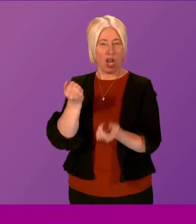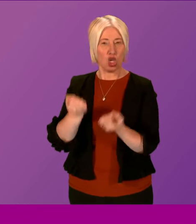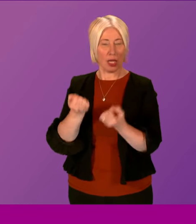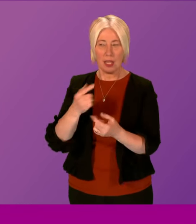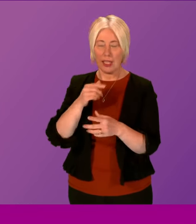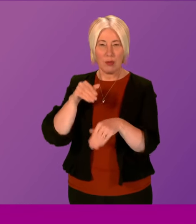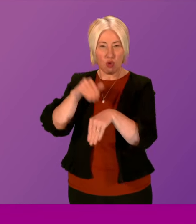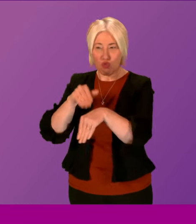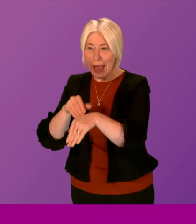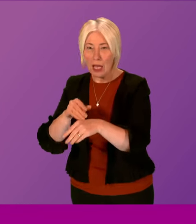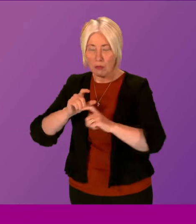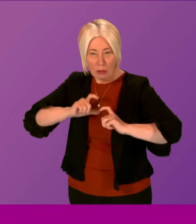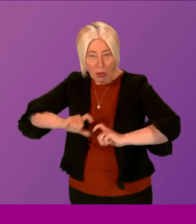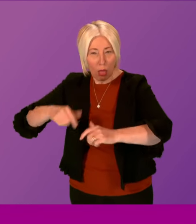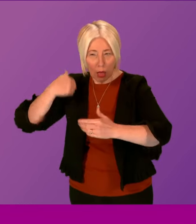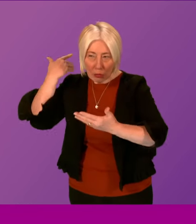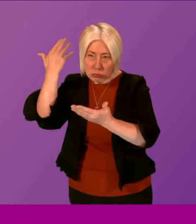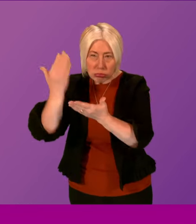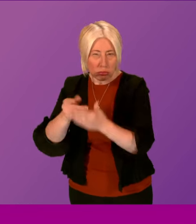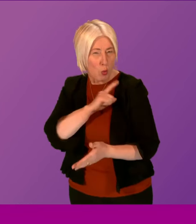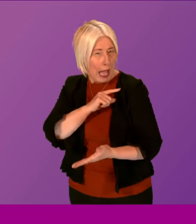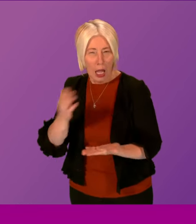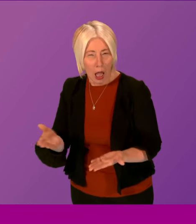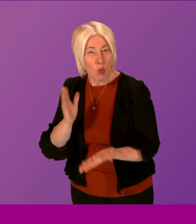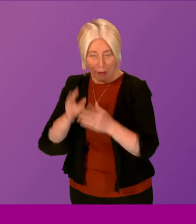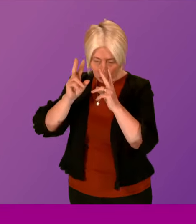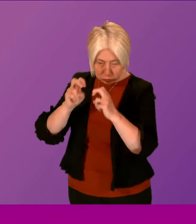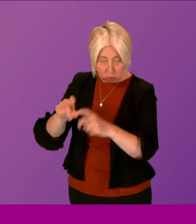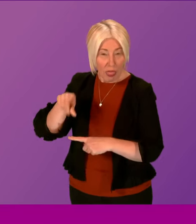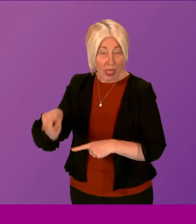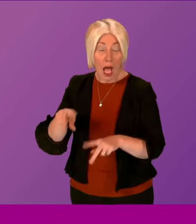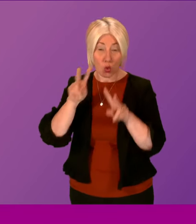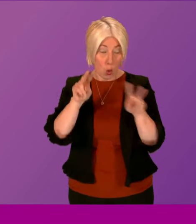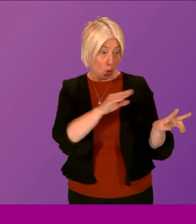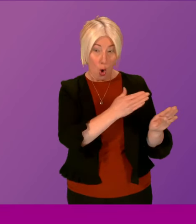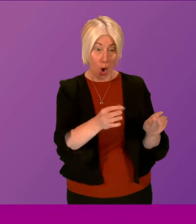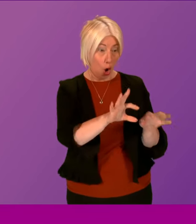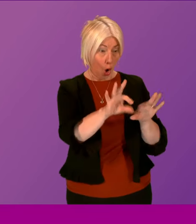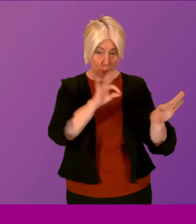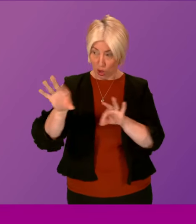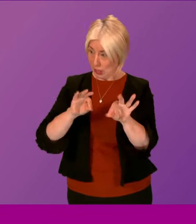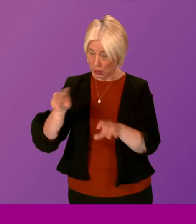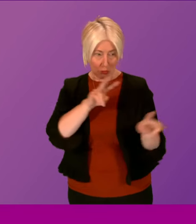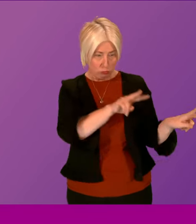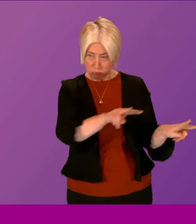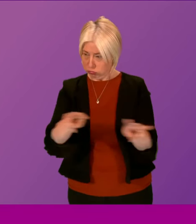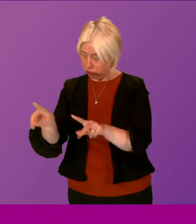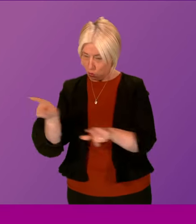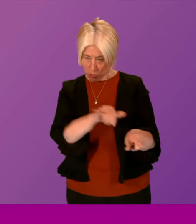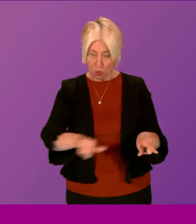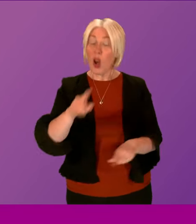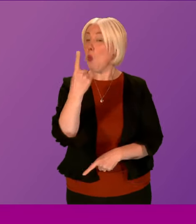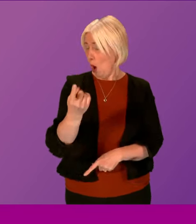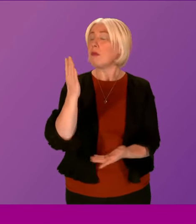he did for so long. So we will seriously consider all of the options that are on the table and including, of course, a judge-led